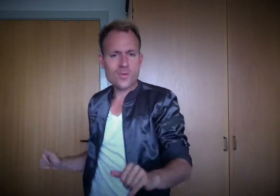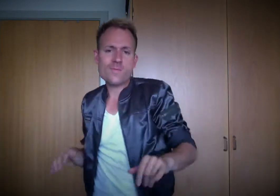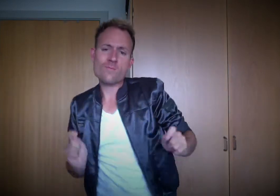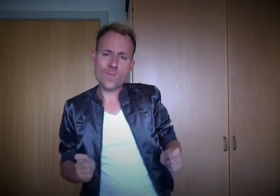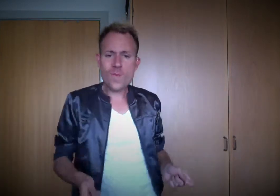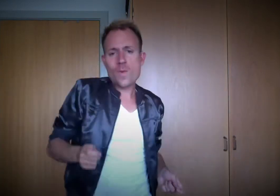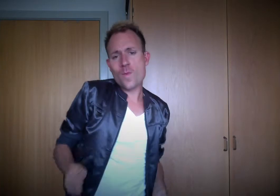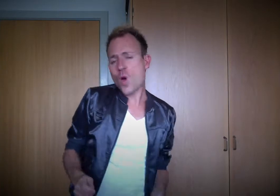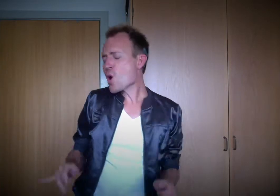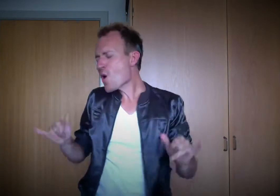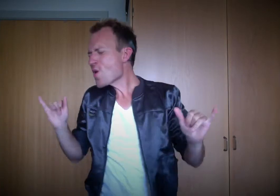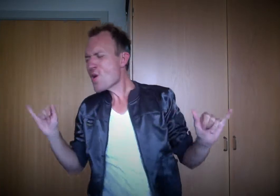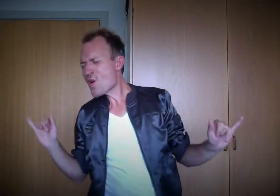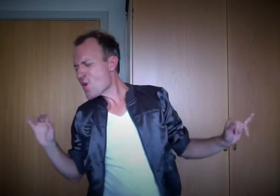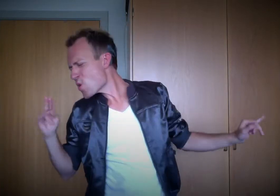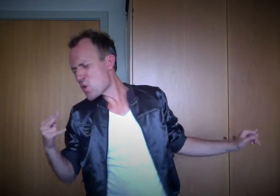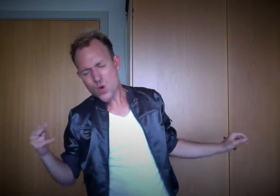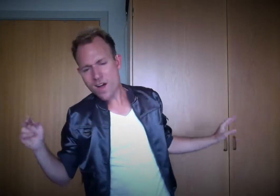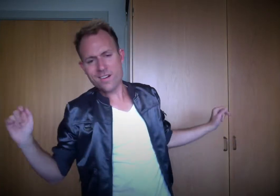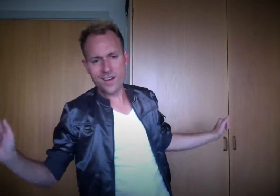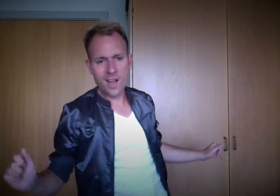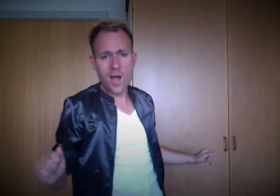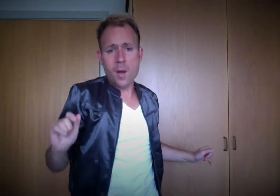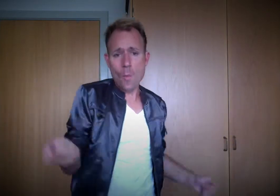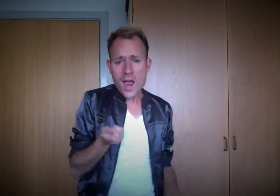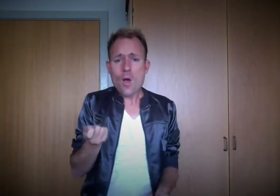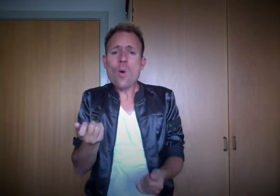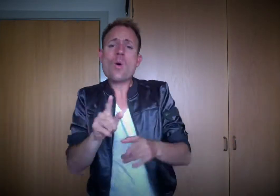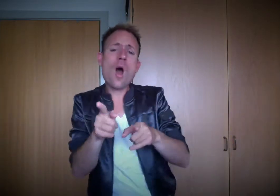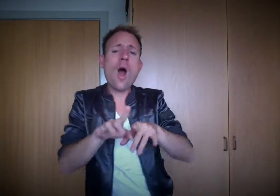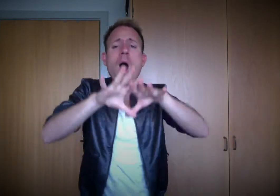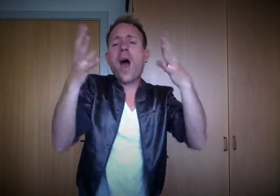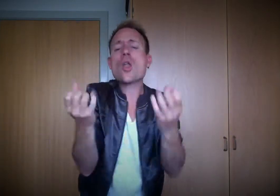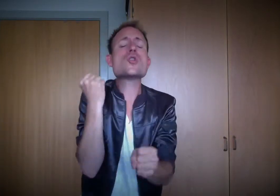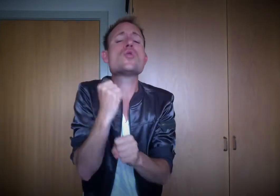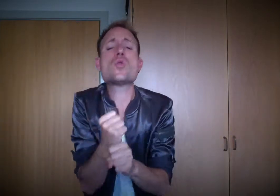Ooh, ooh, ooh Watching you is all I do